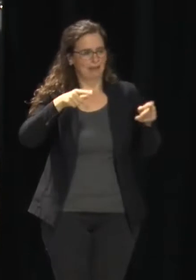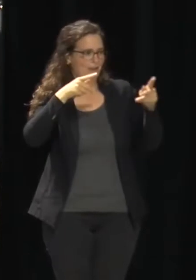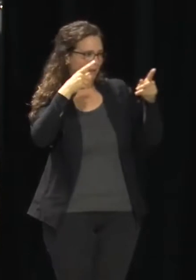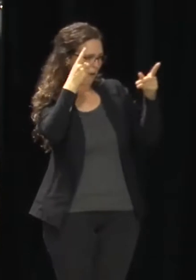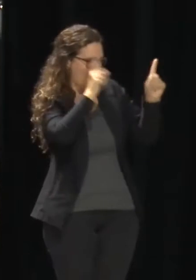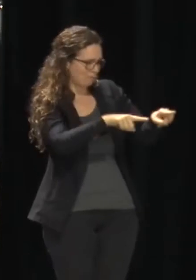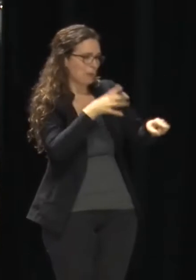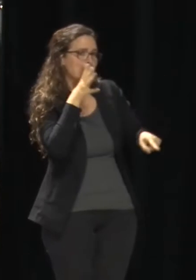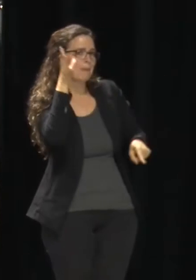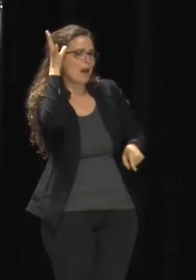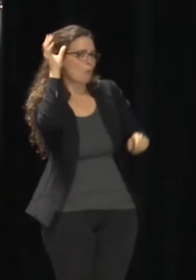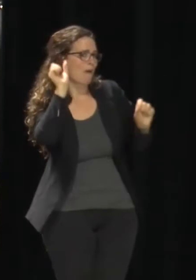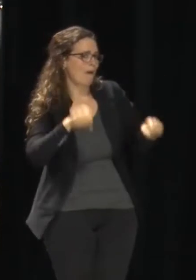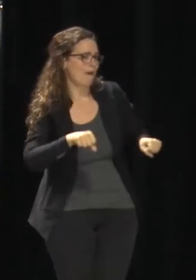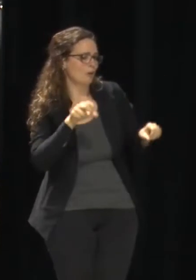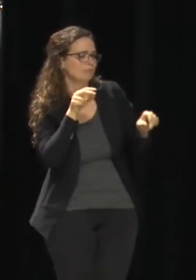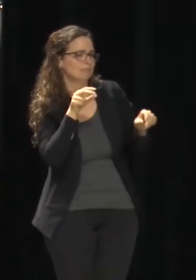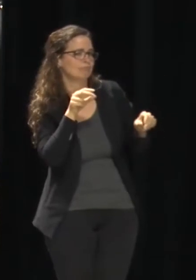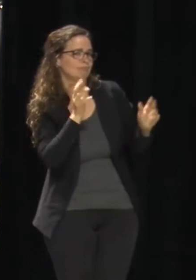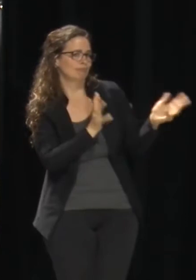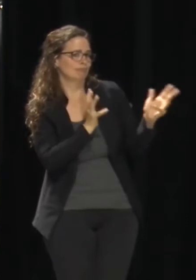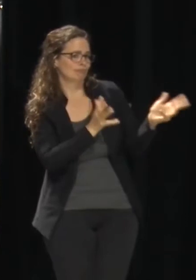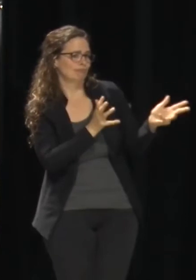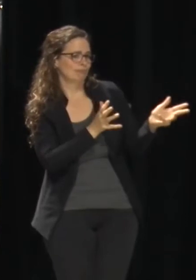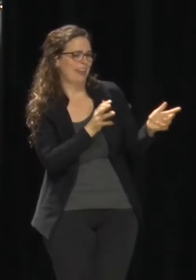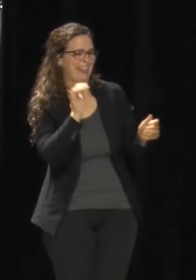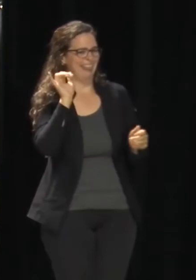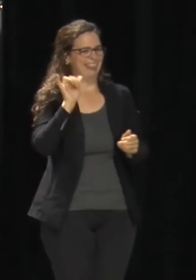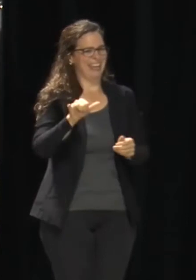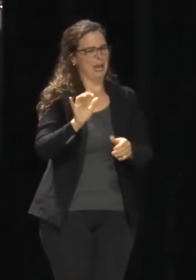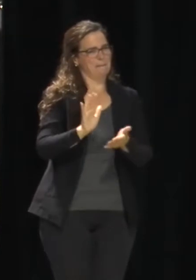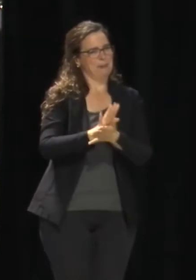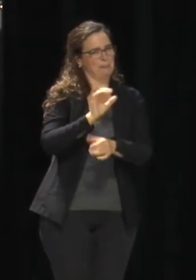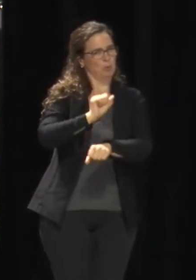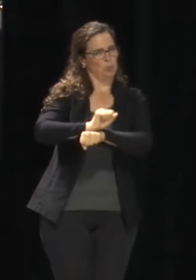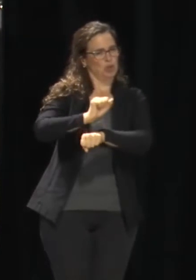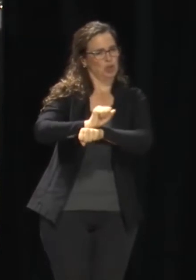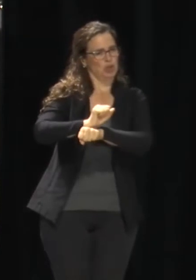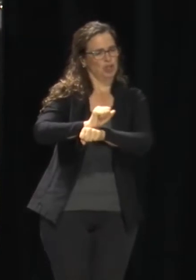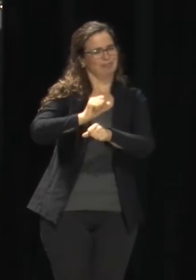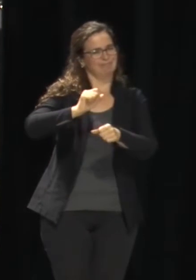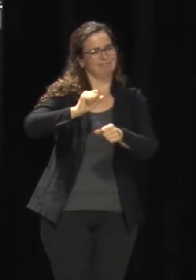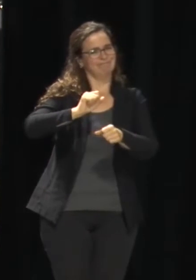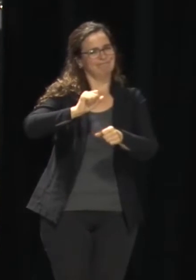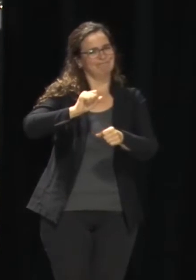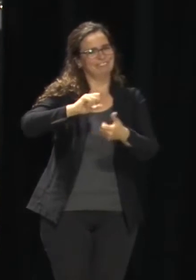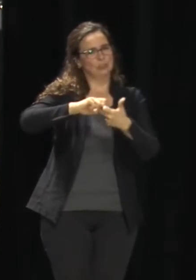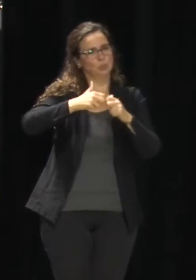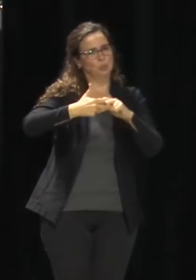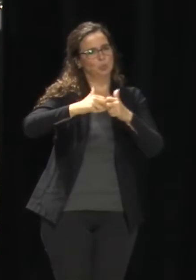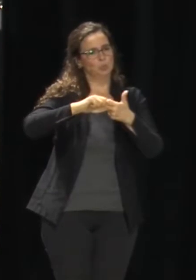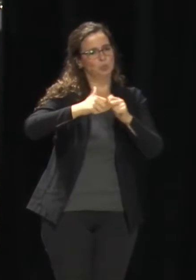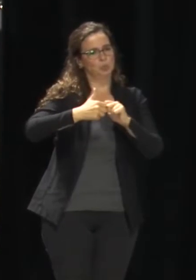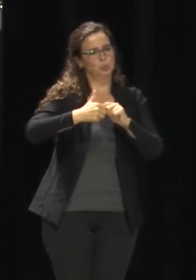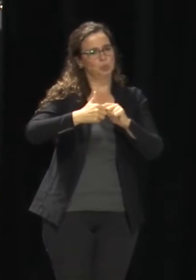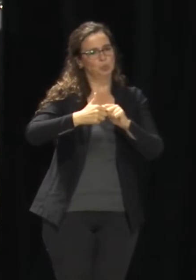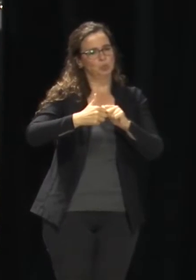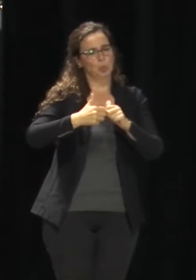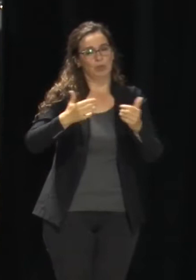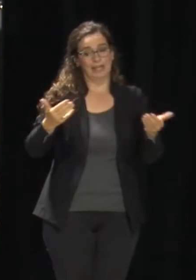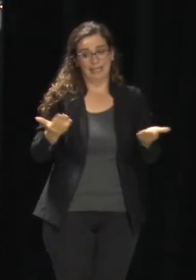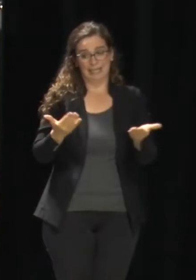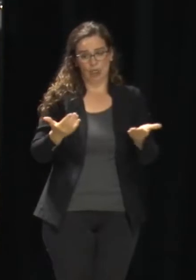information we can, that creates paperwork challenges, right, data challenges. And that's